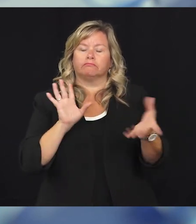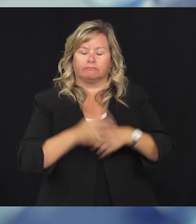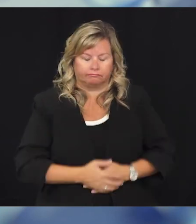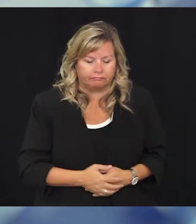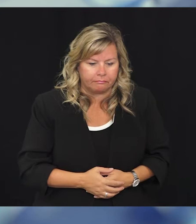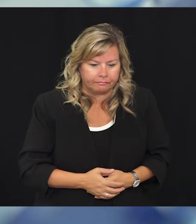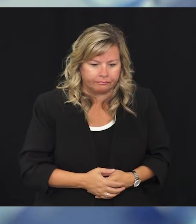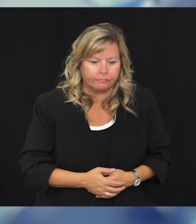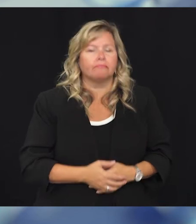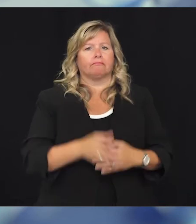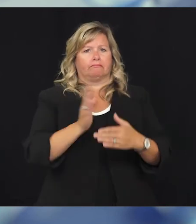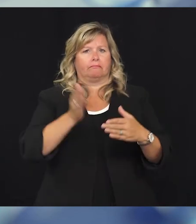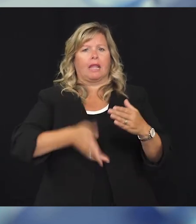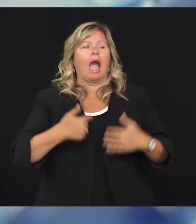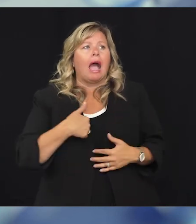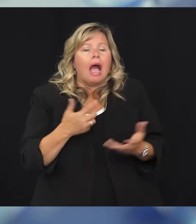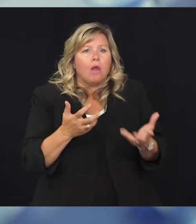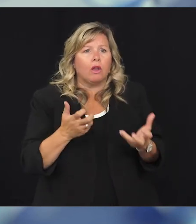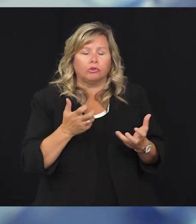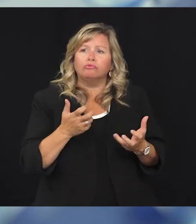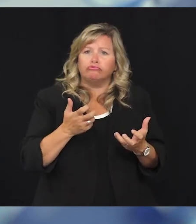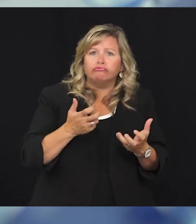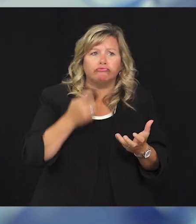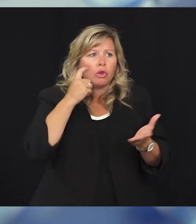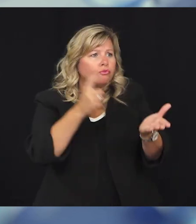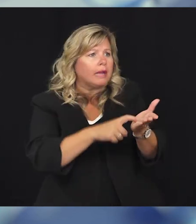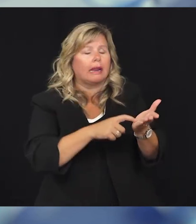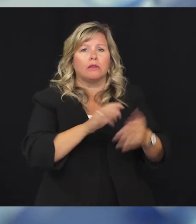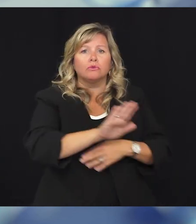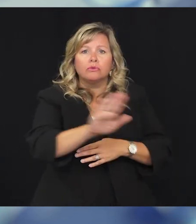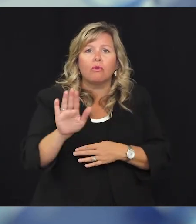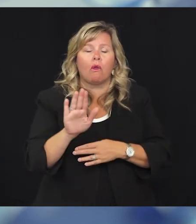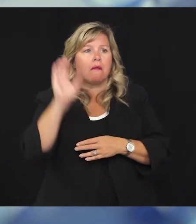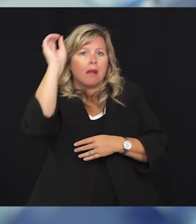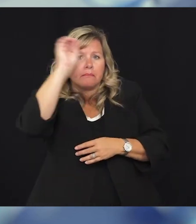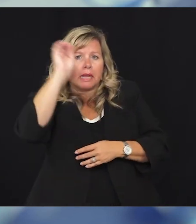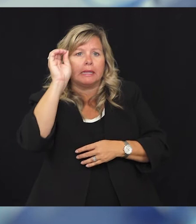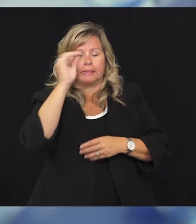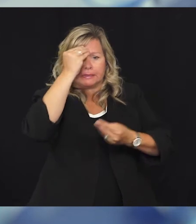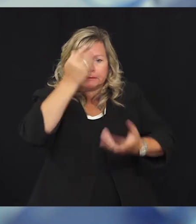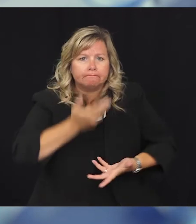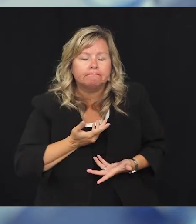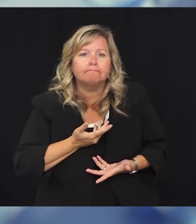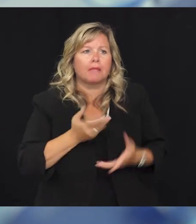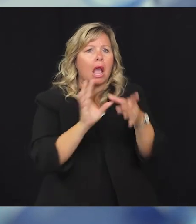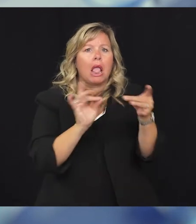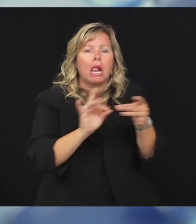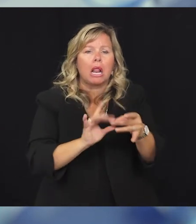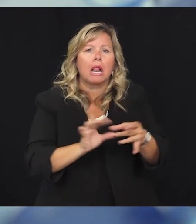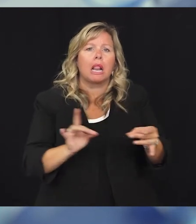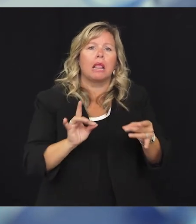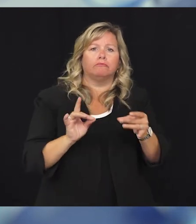recognize the thousands of people who have made their voices and opinions on this topic heard. I specifically